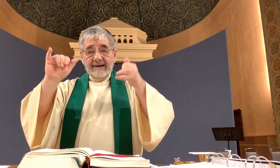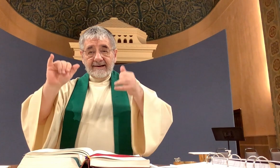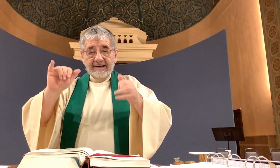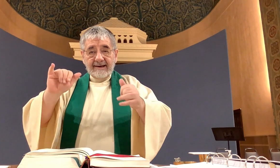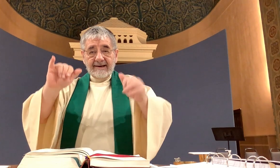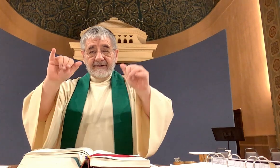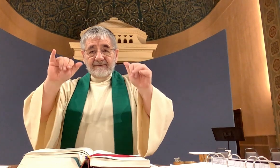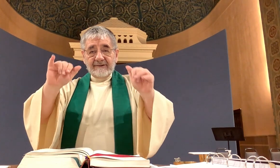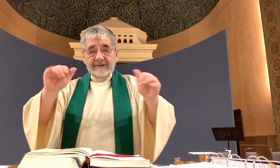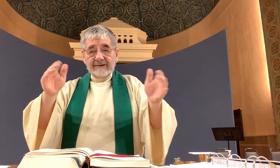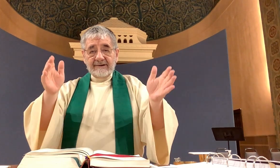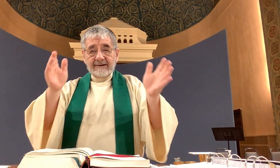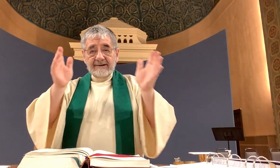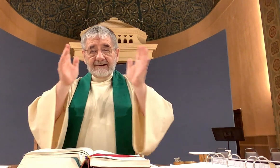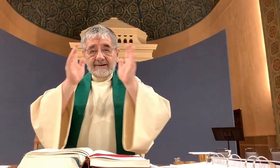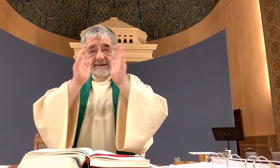Amen.